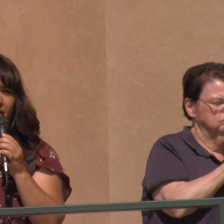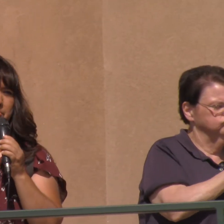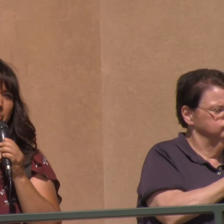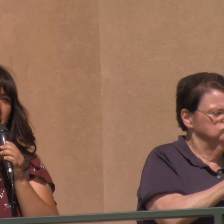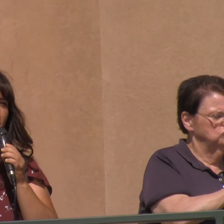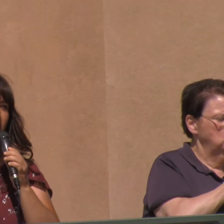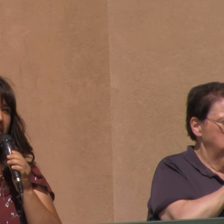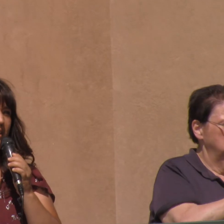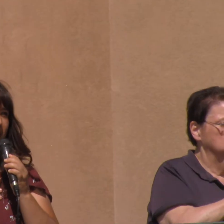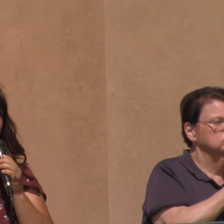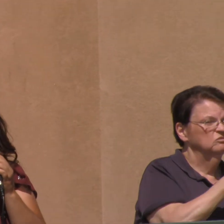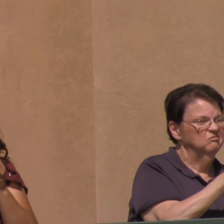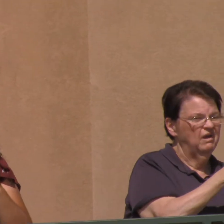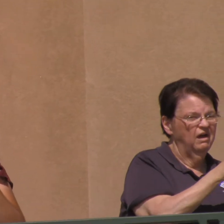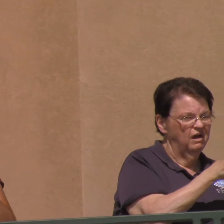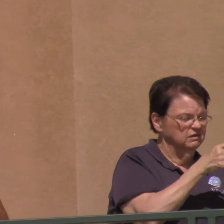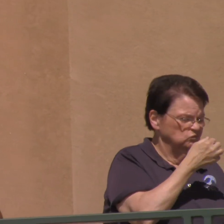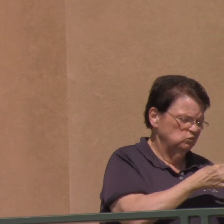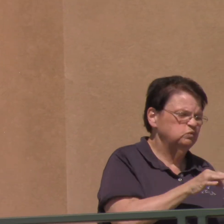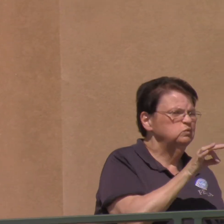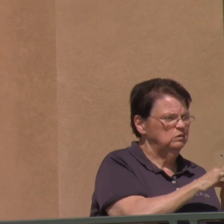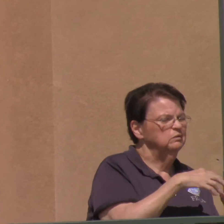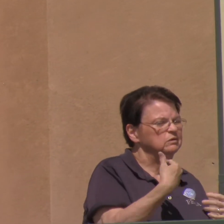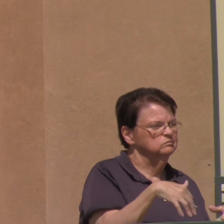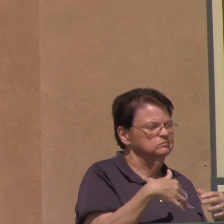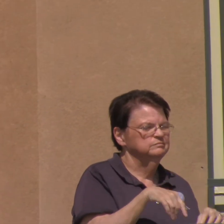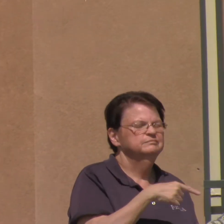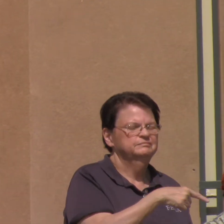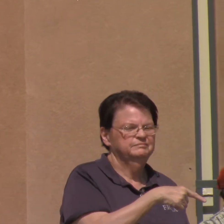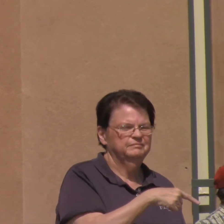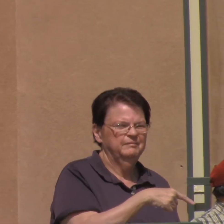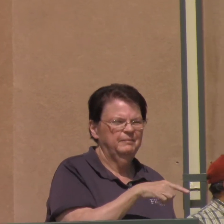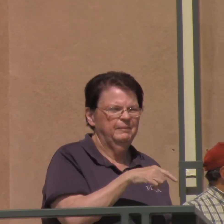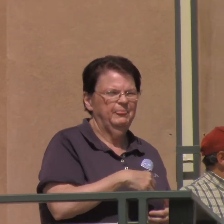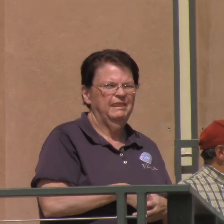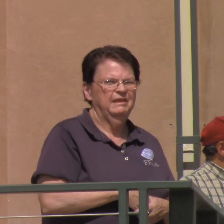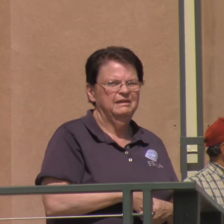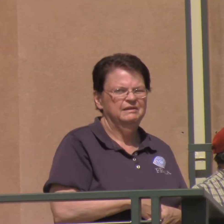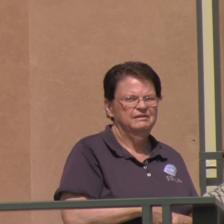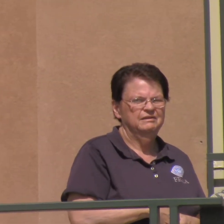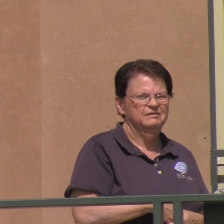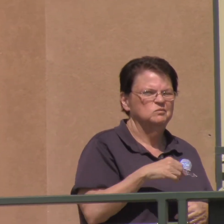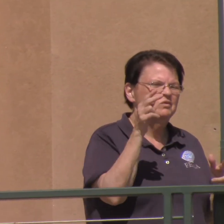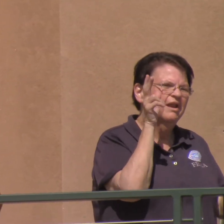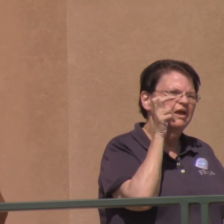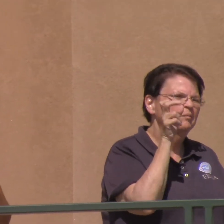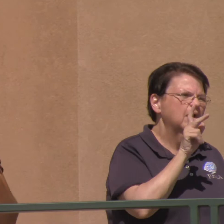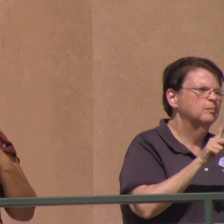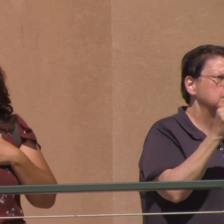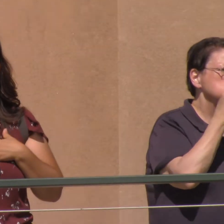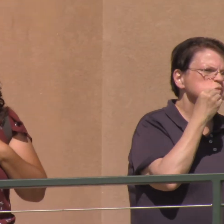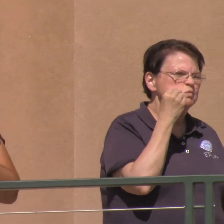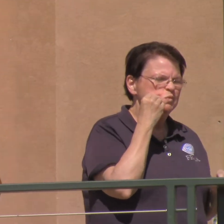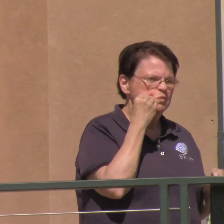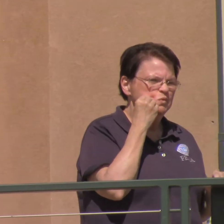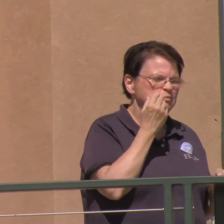Her message is very important for us. But first I want to say that when I hear about people's homes,